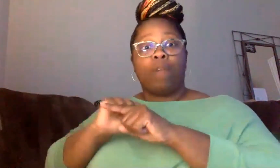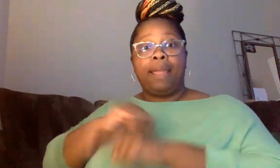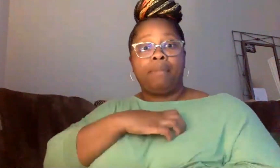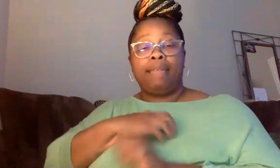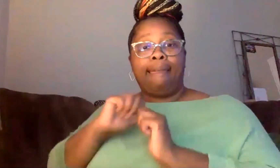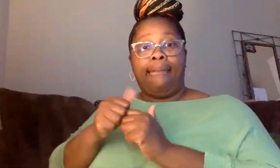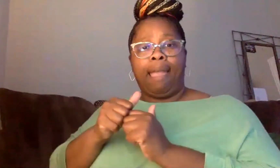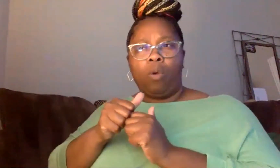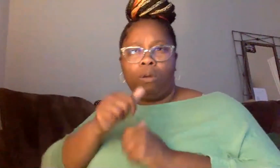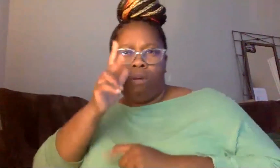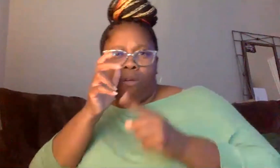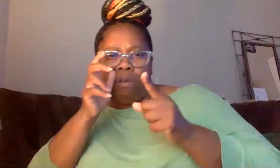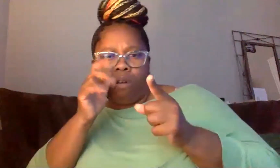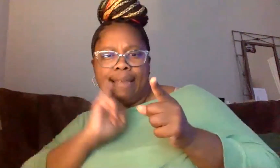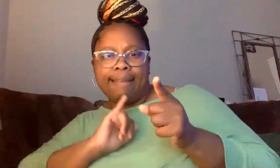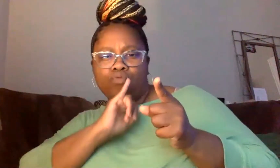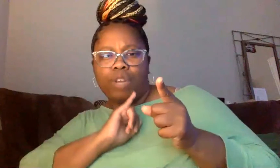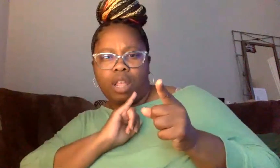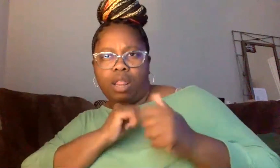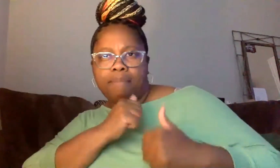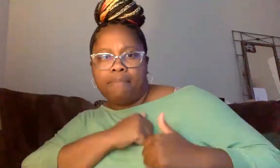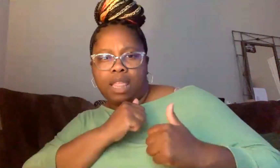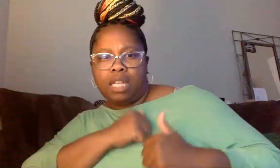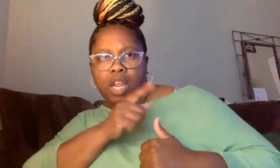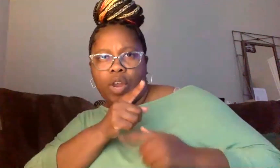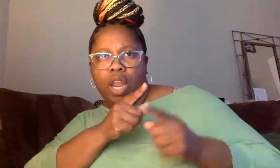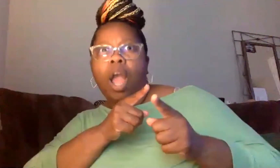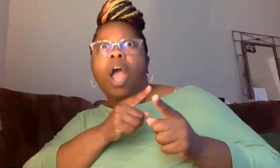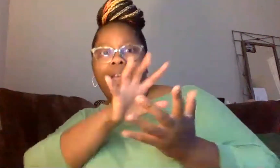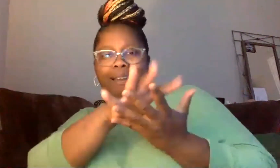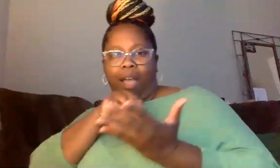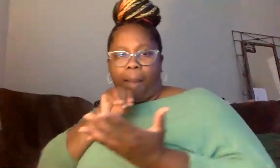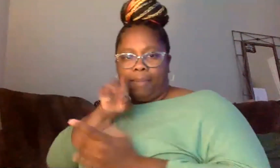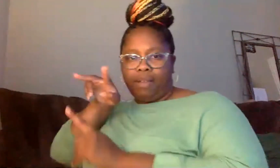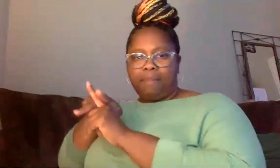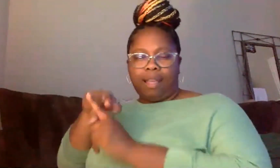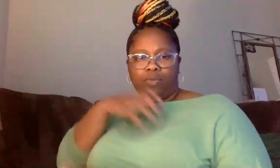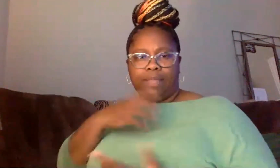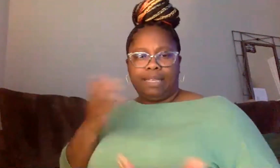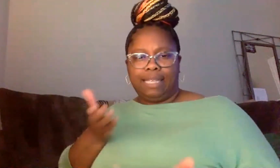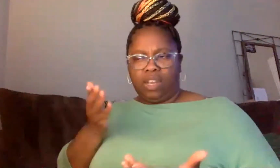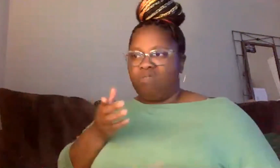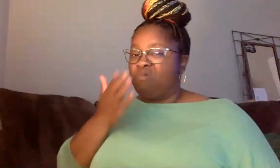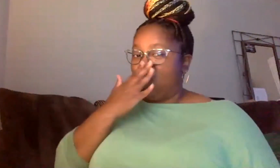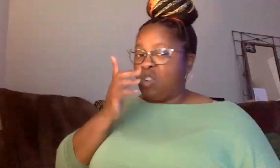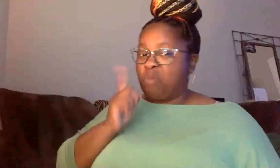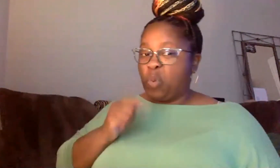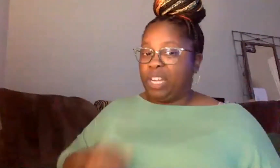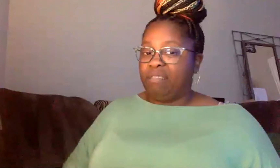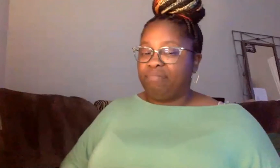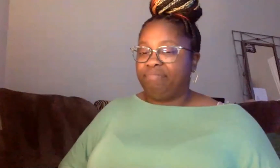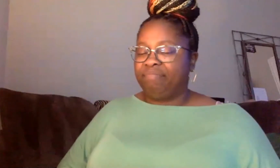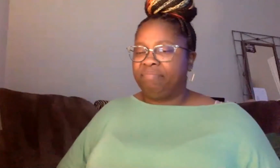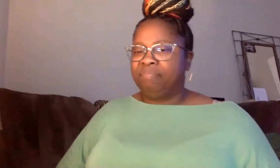forces in, uh, in Israel. That's a really good point. Um, the, the other thing is, uh, I,